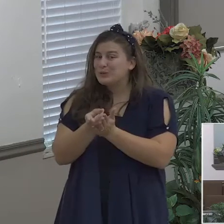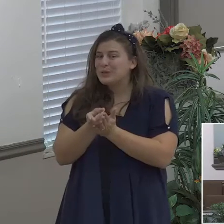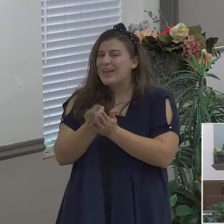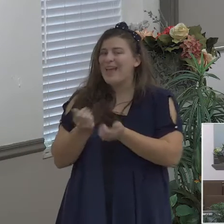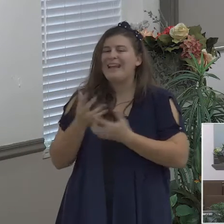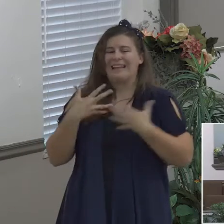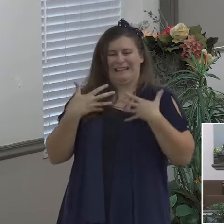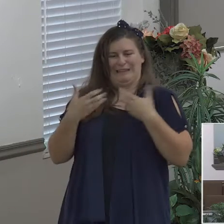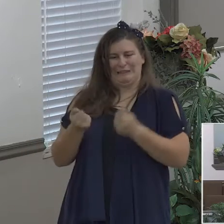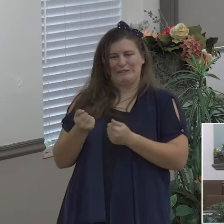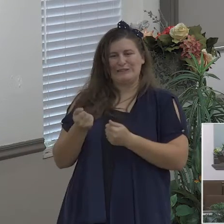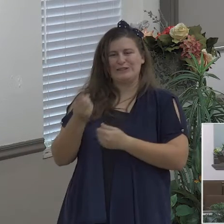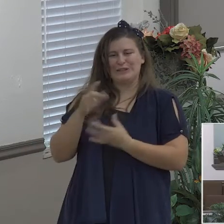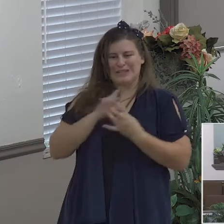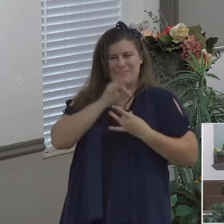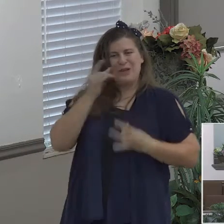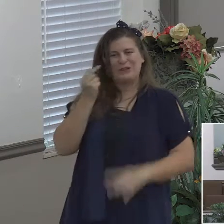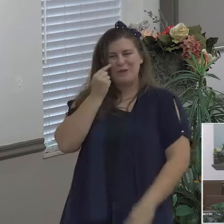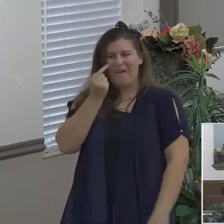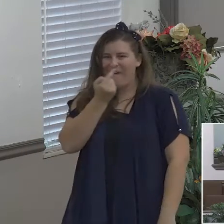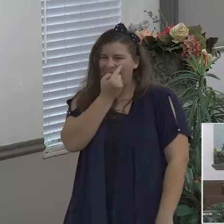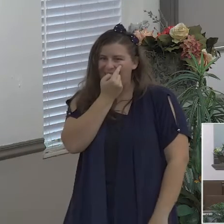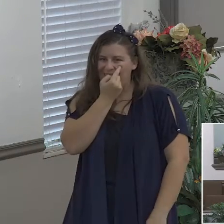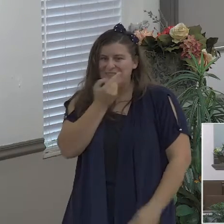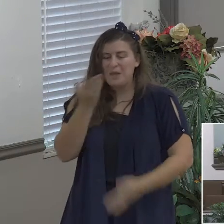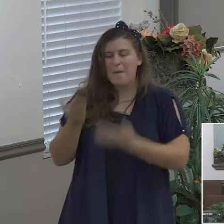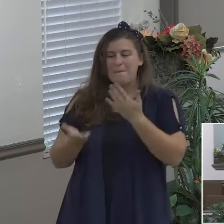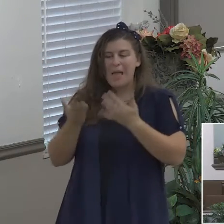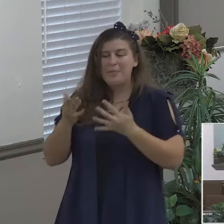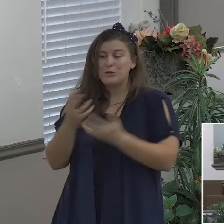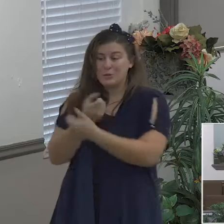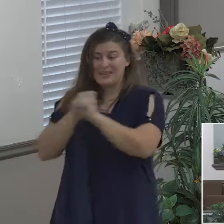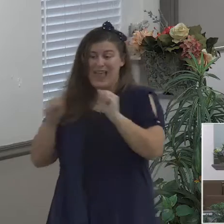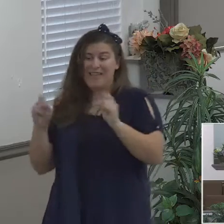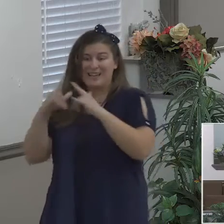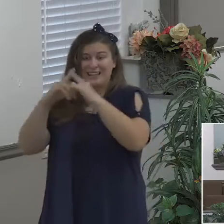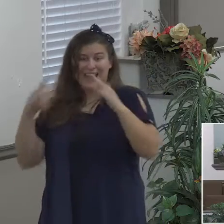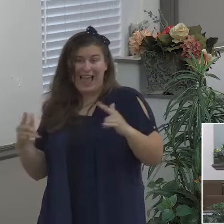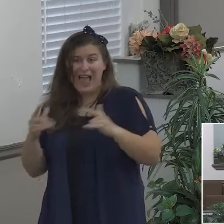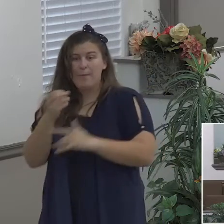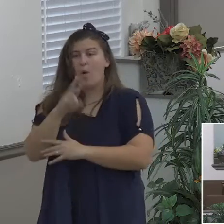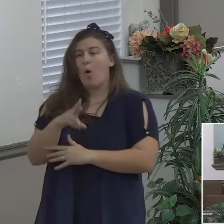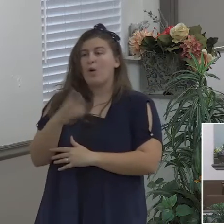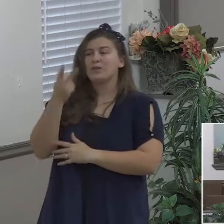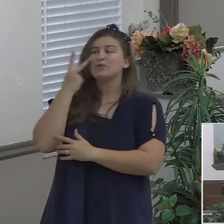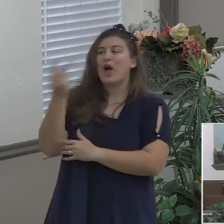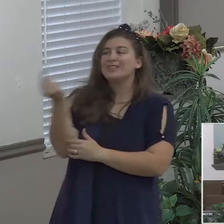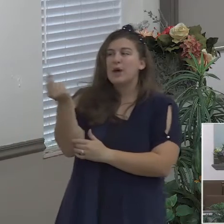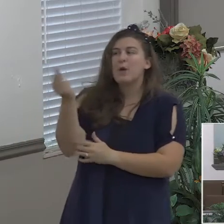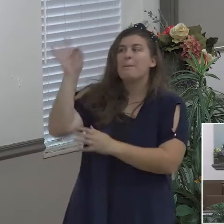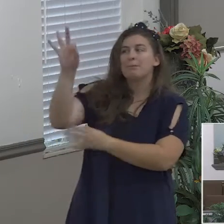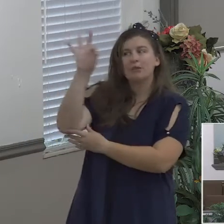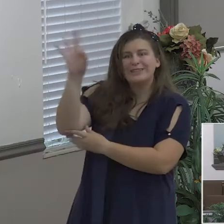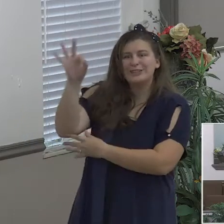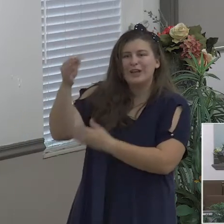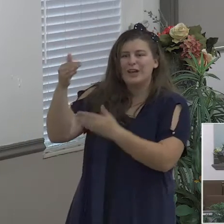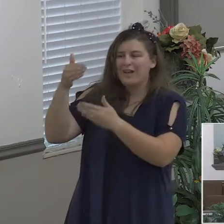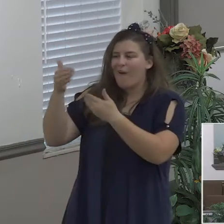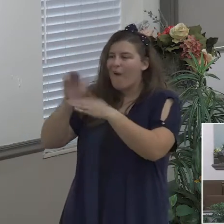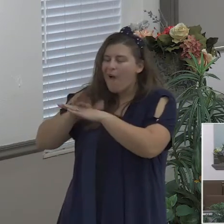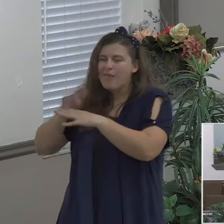talked to you in Bible camp or a revival meeting or missions conference or whatever it is